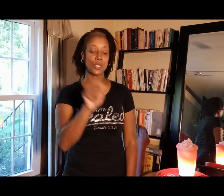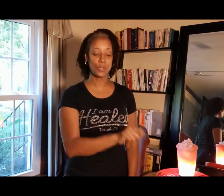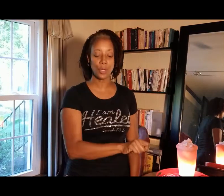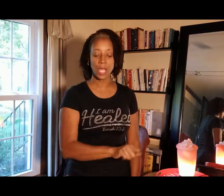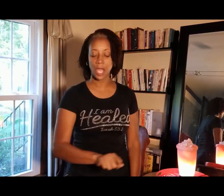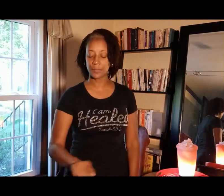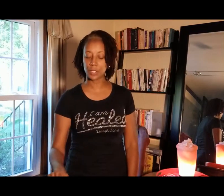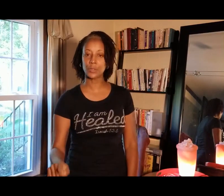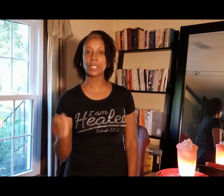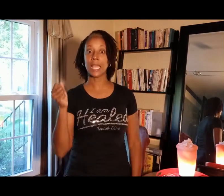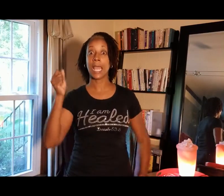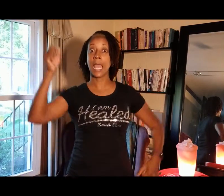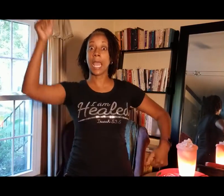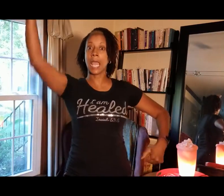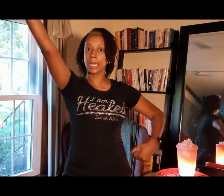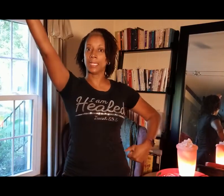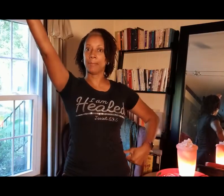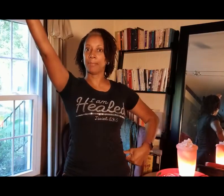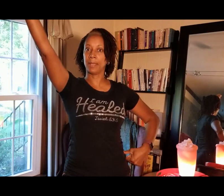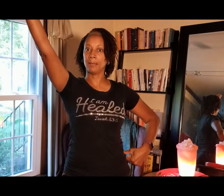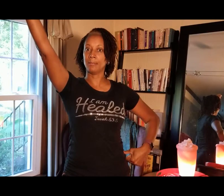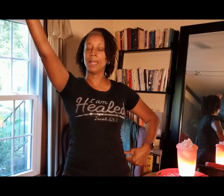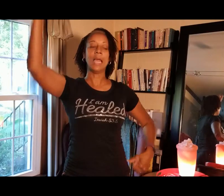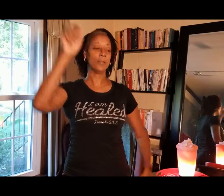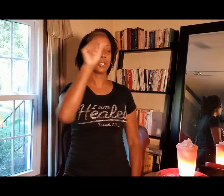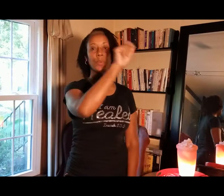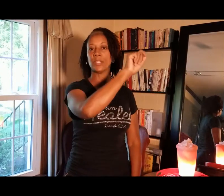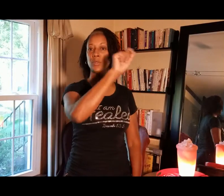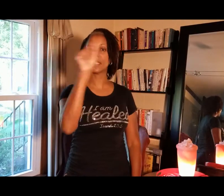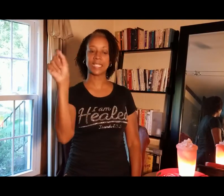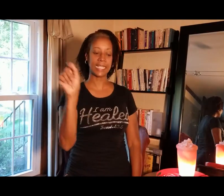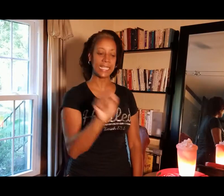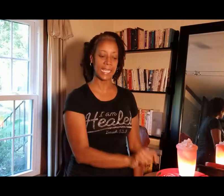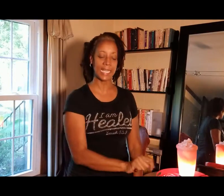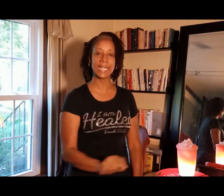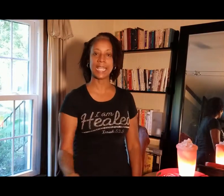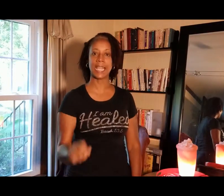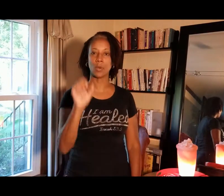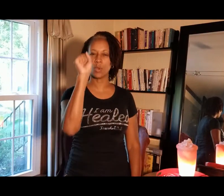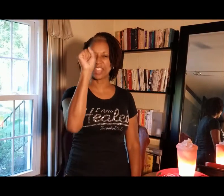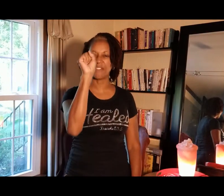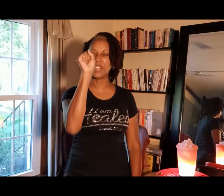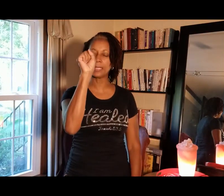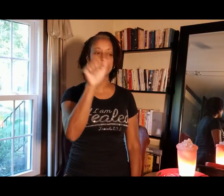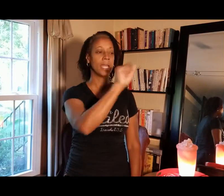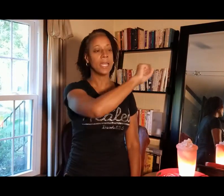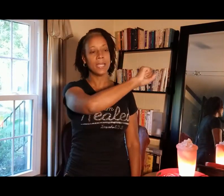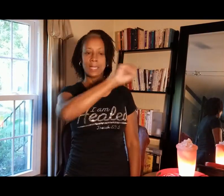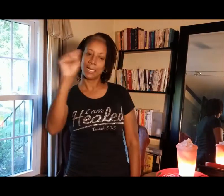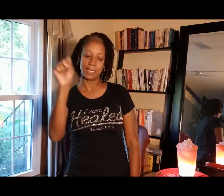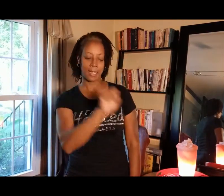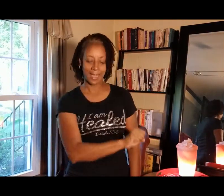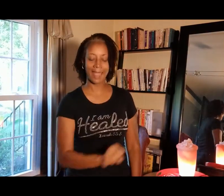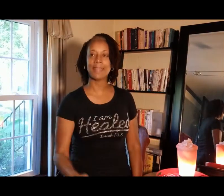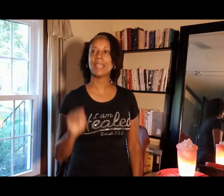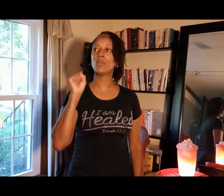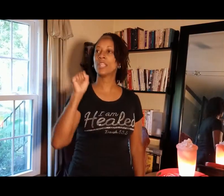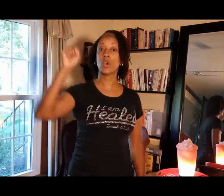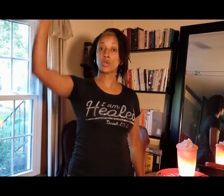of Zeus at Olympia. So we do the Z in the air with a fist and then we go